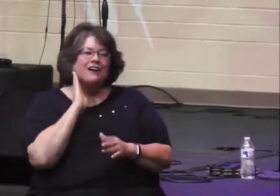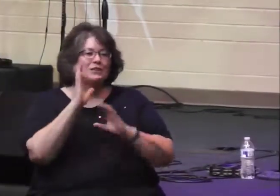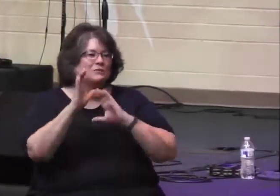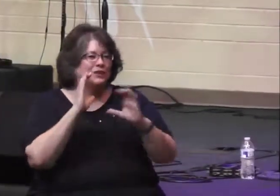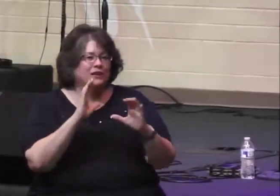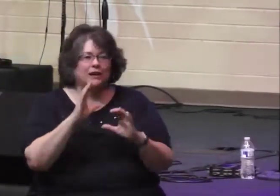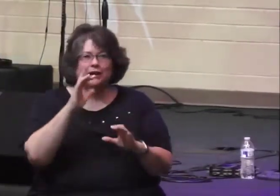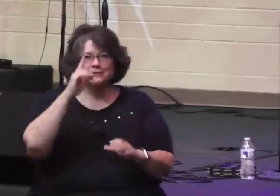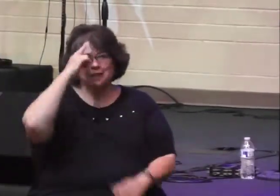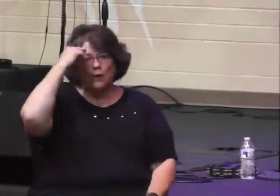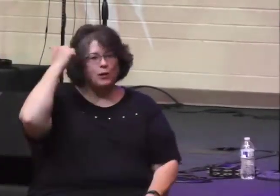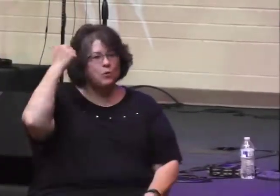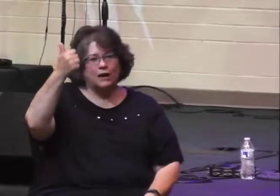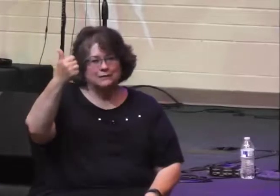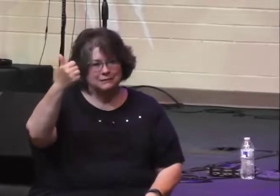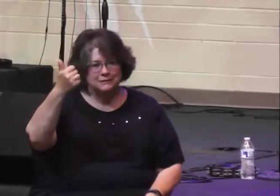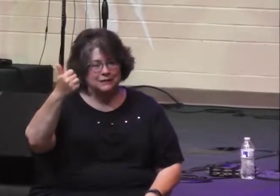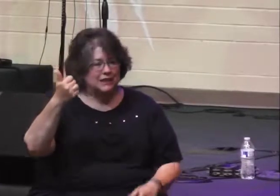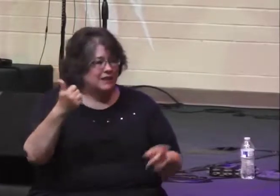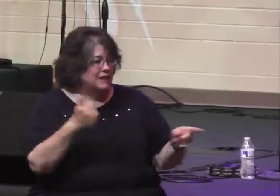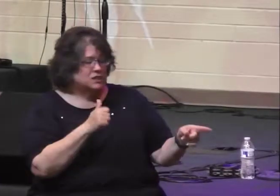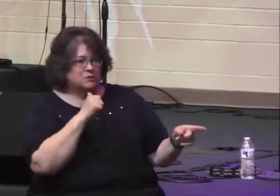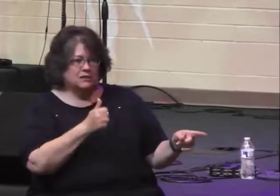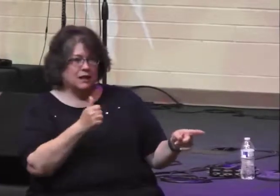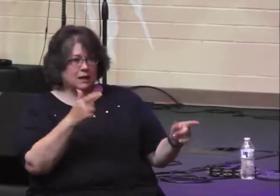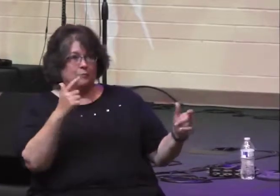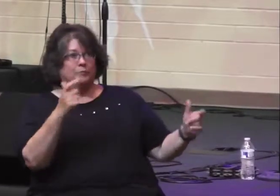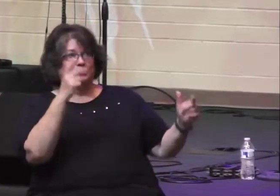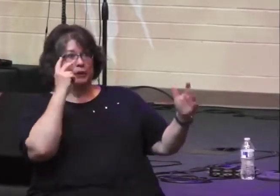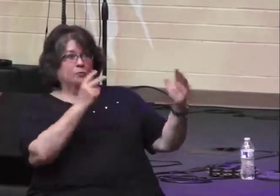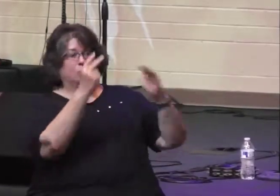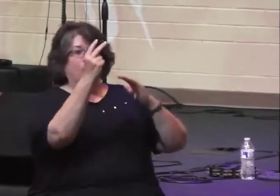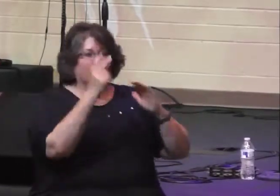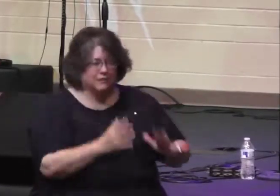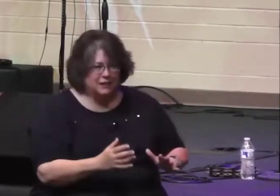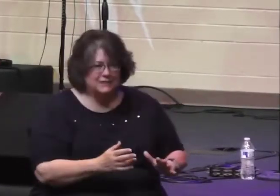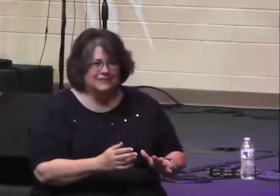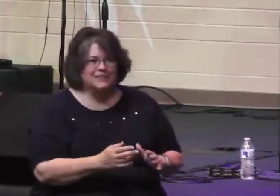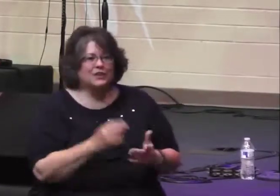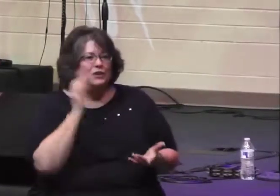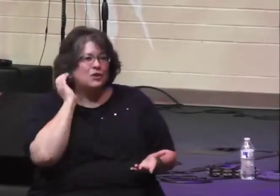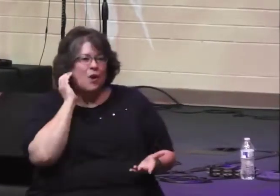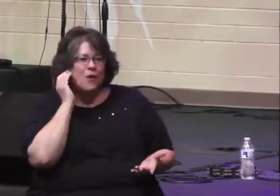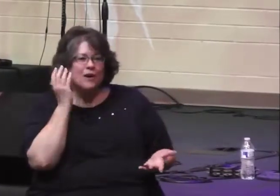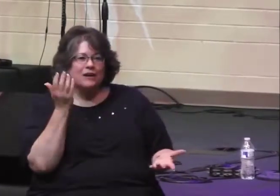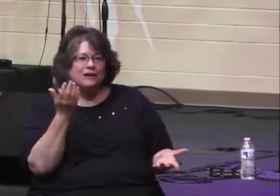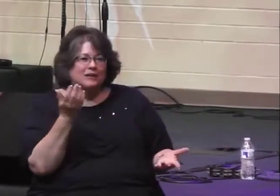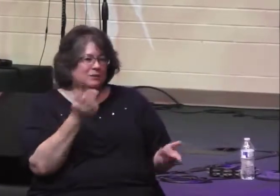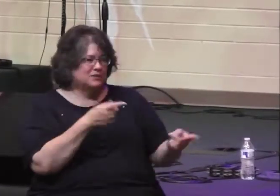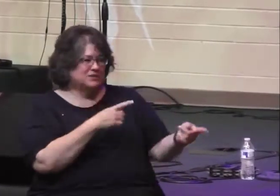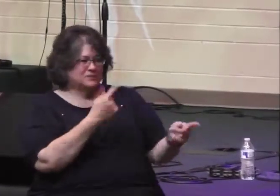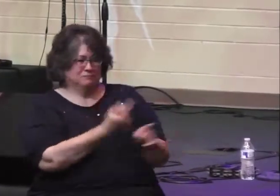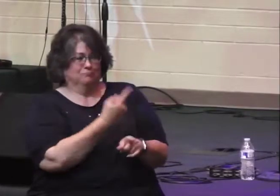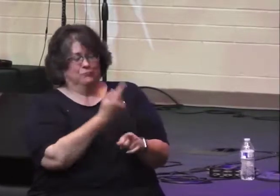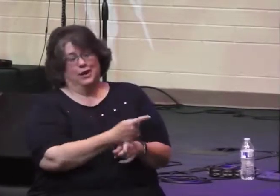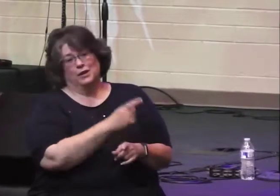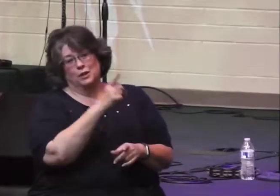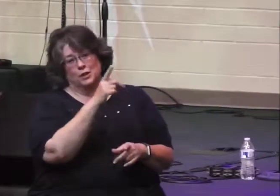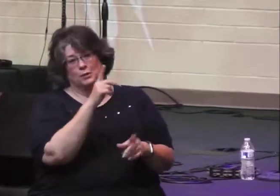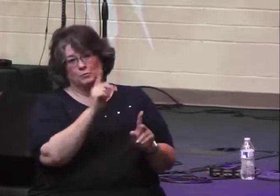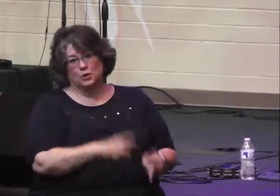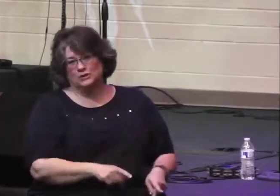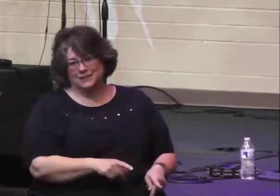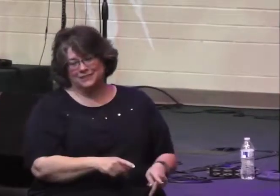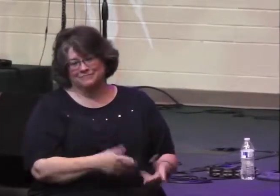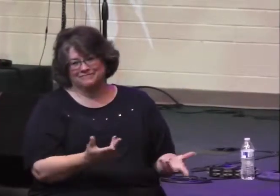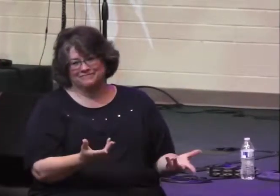it shows us God is free to communicate to us however we want. This wasn't a career prophet. You know, Jeremiah said, I guess I've to get up and give a word from the Lord,